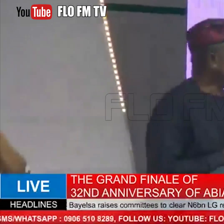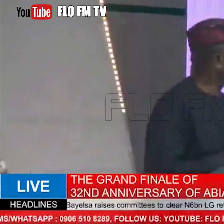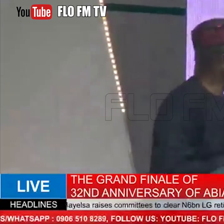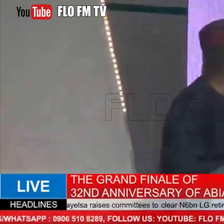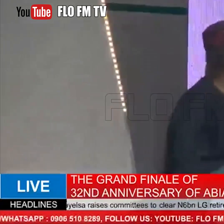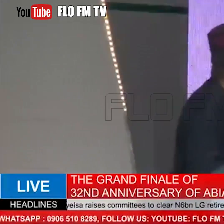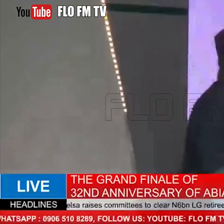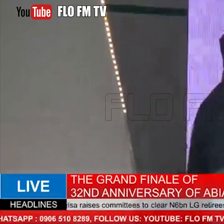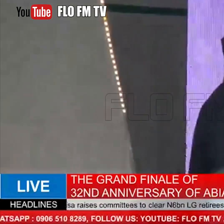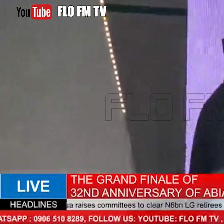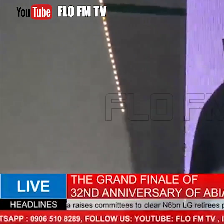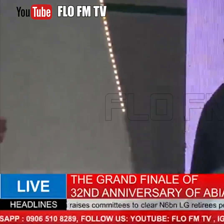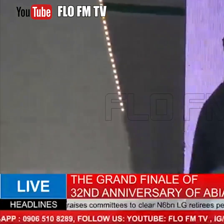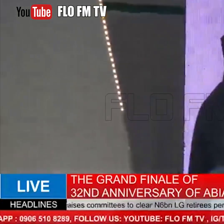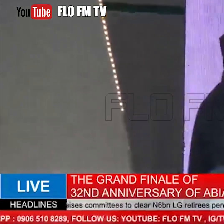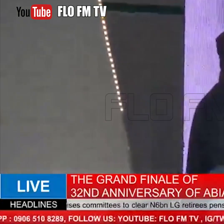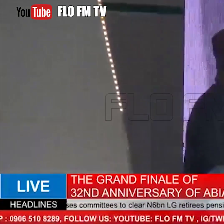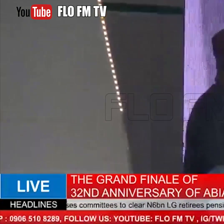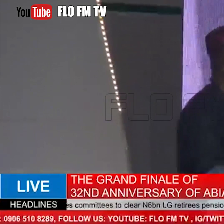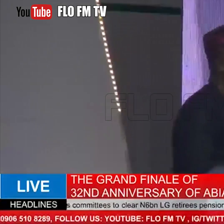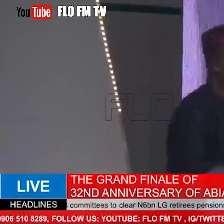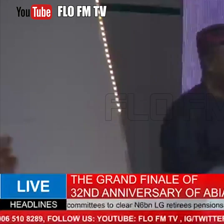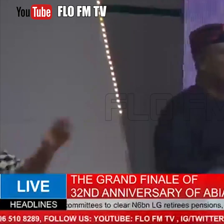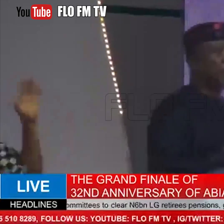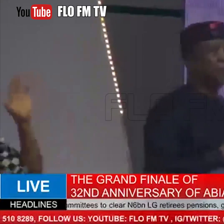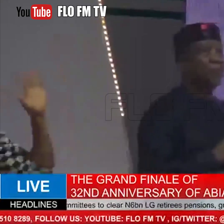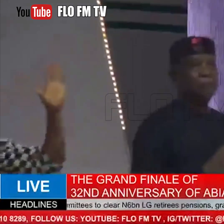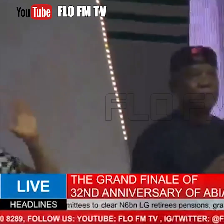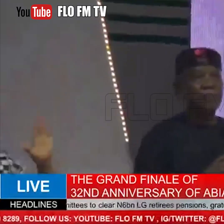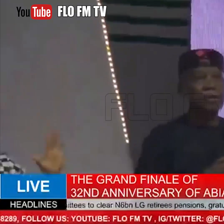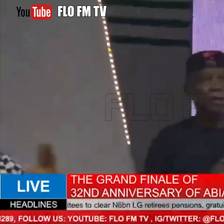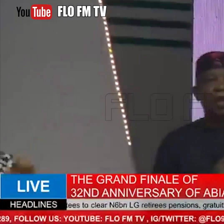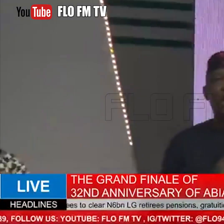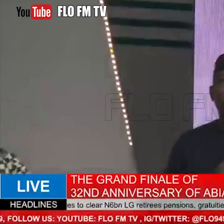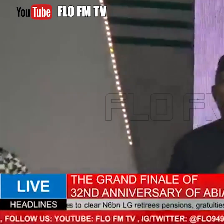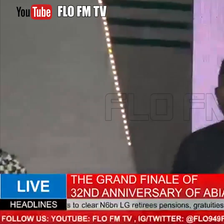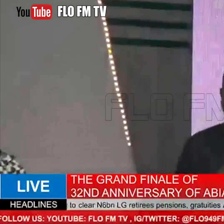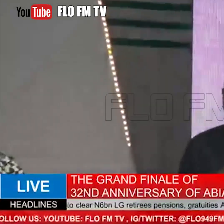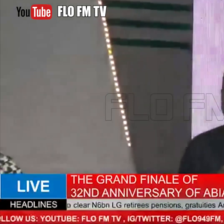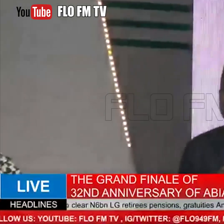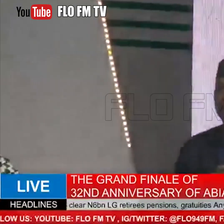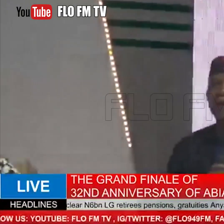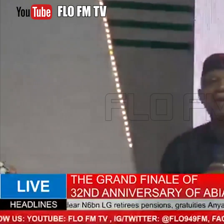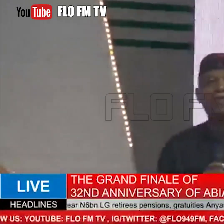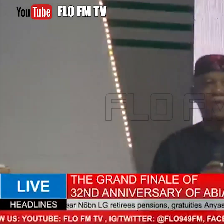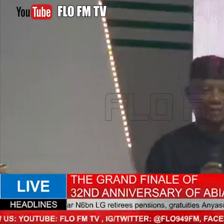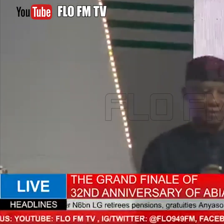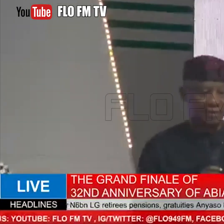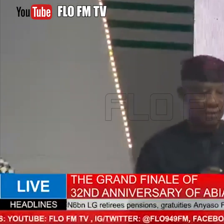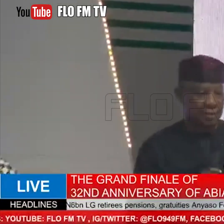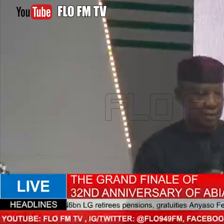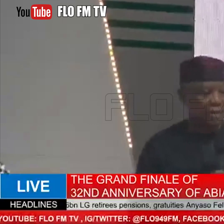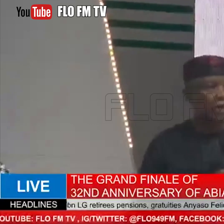listened to this very exhaustive, comprehensive address